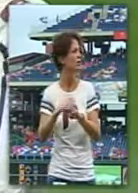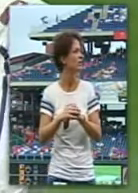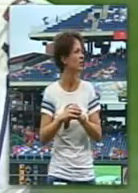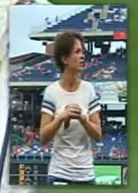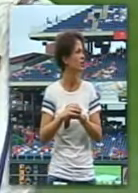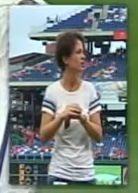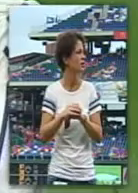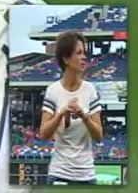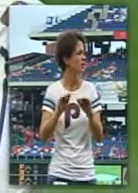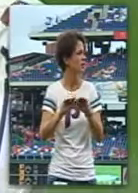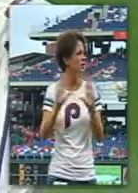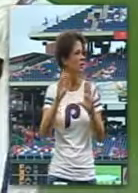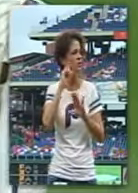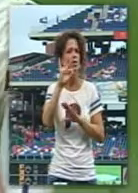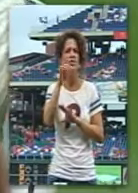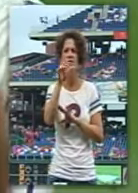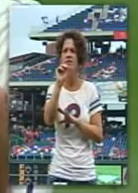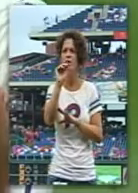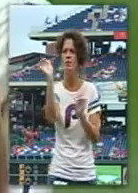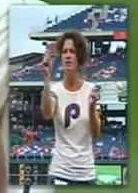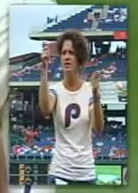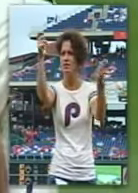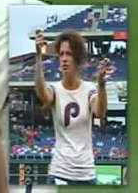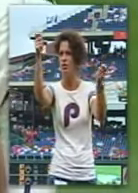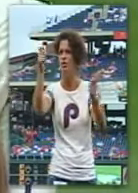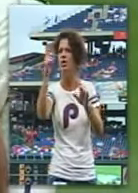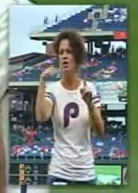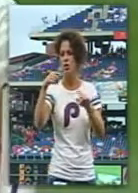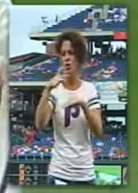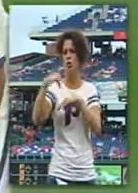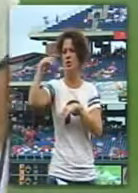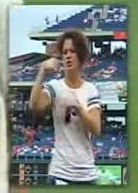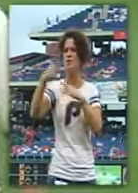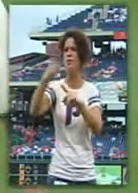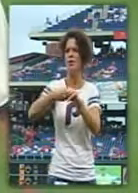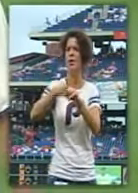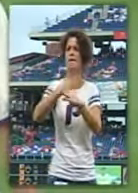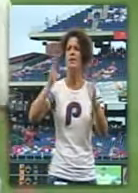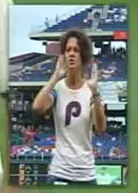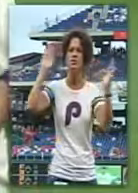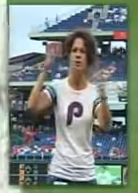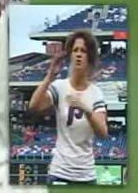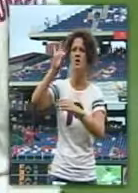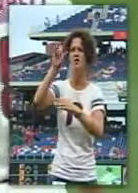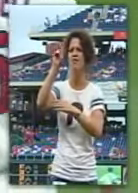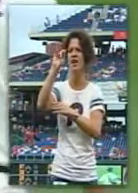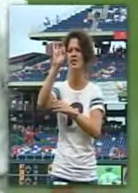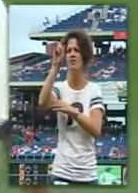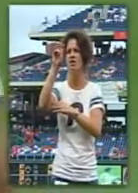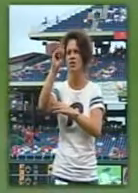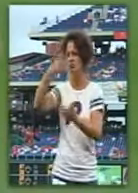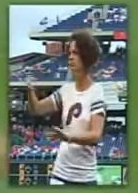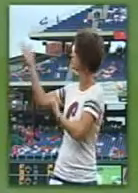included in the film festival at the Hall of Fame earlier this month. Please direct your attention to FanaVision for a video clip